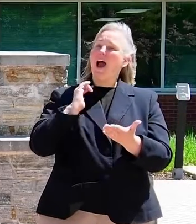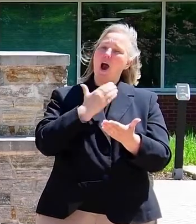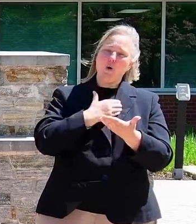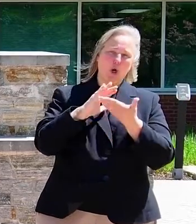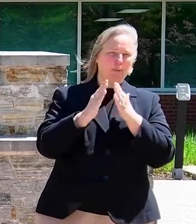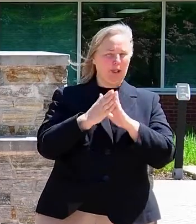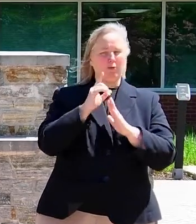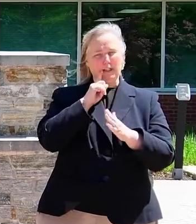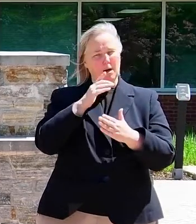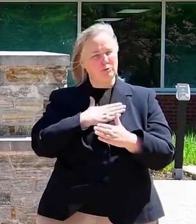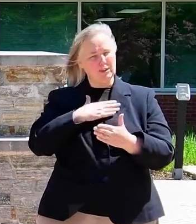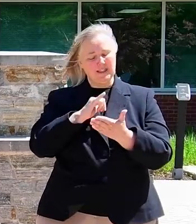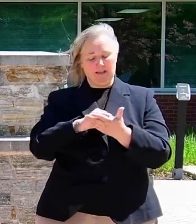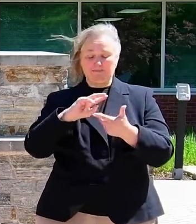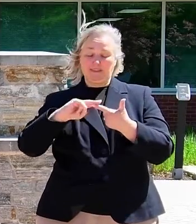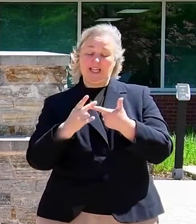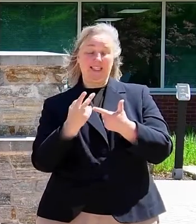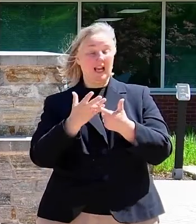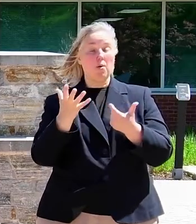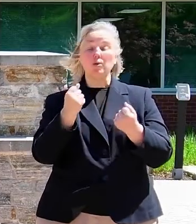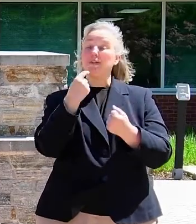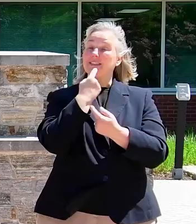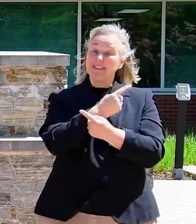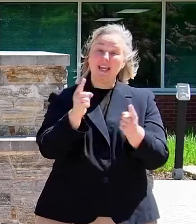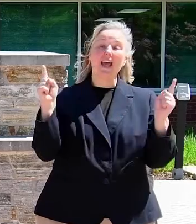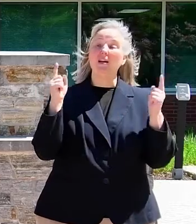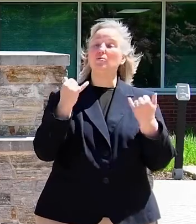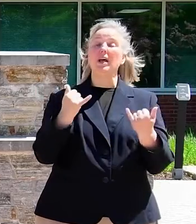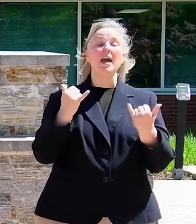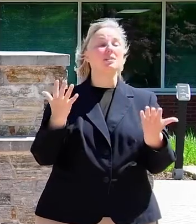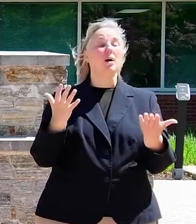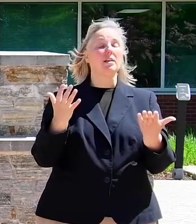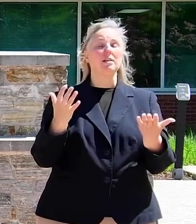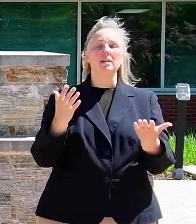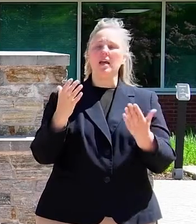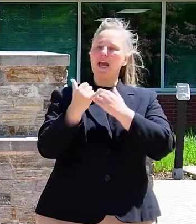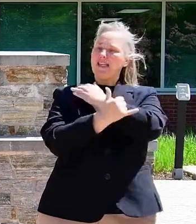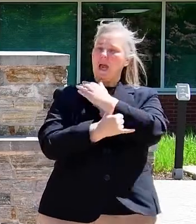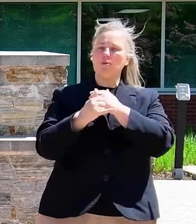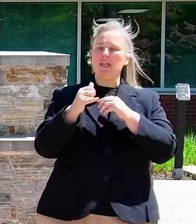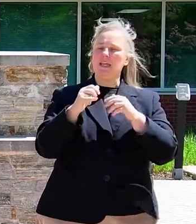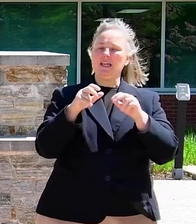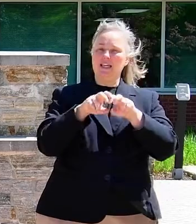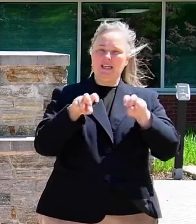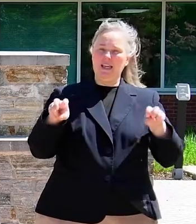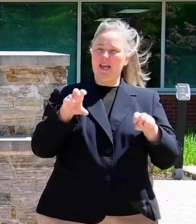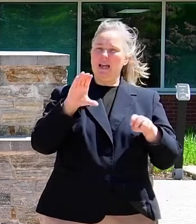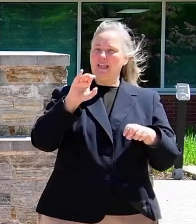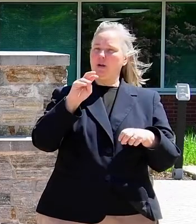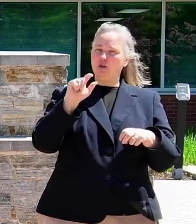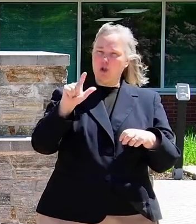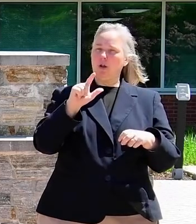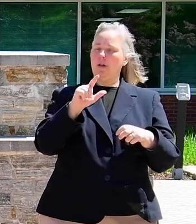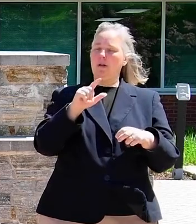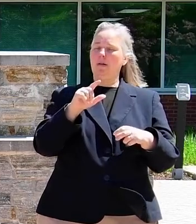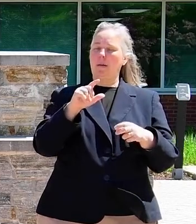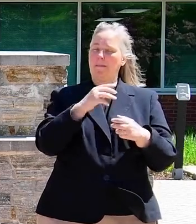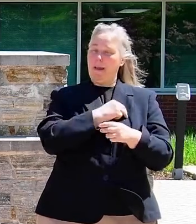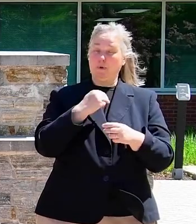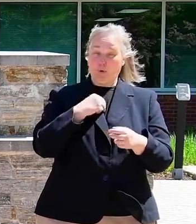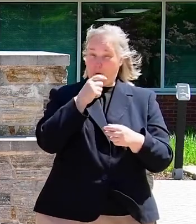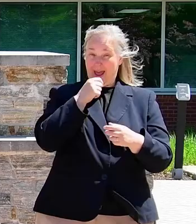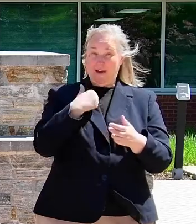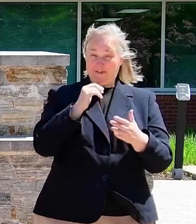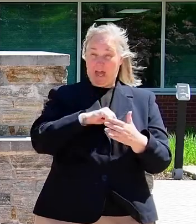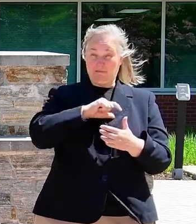appreciates it. The second thing I want to say today is, um, county council members who right now have this in your hands,